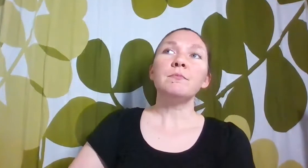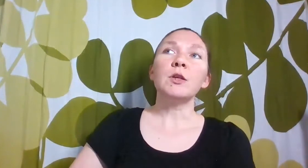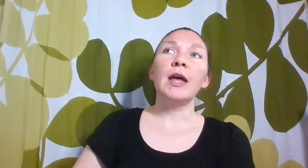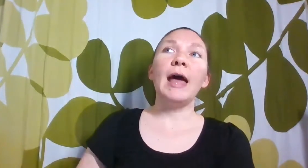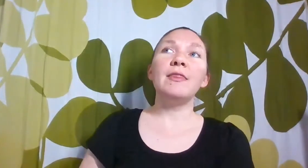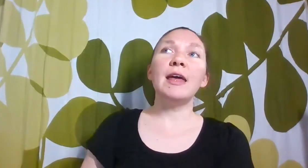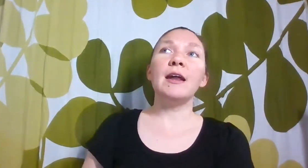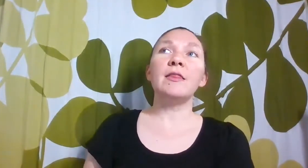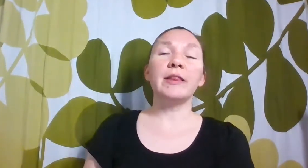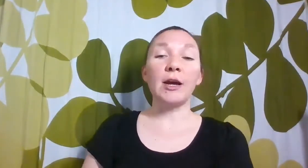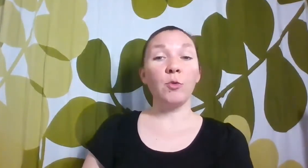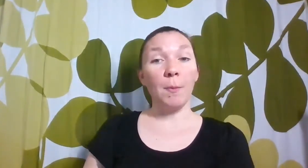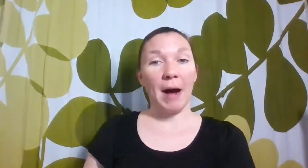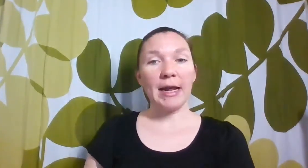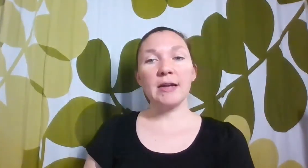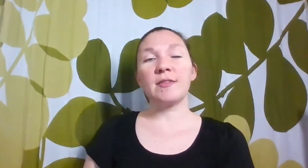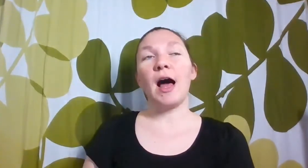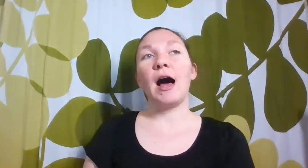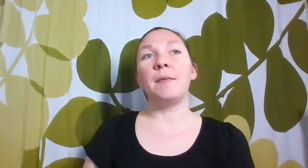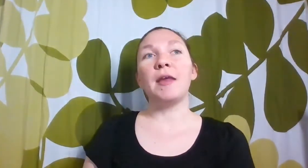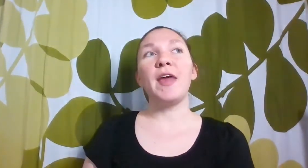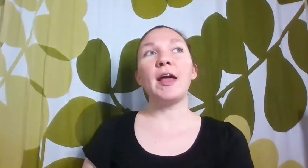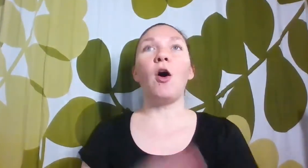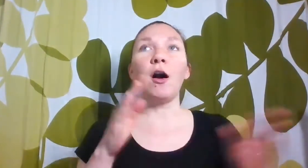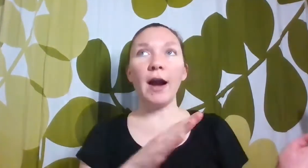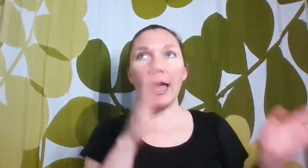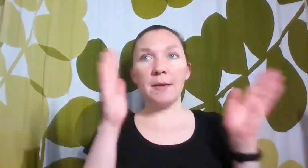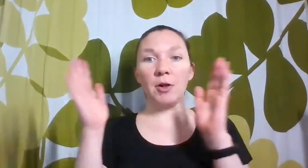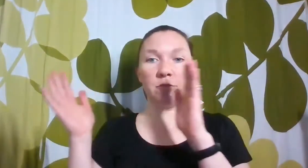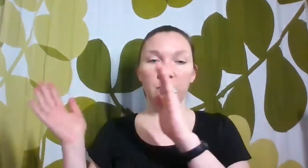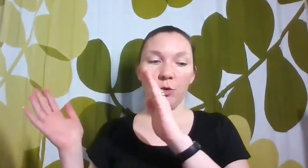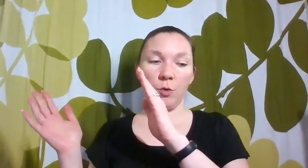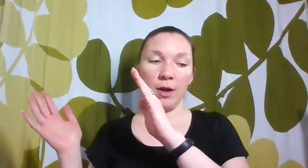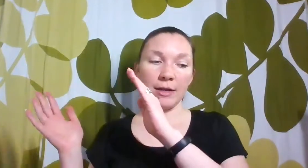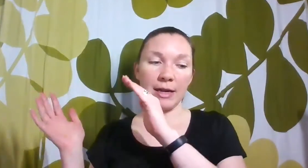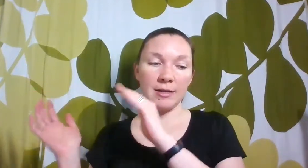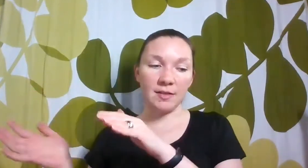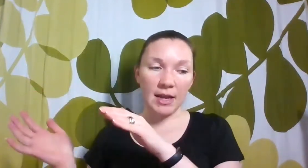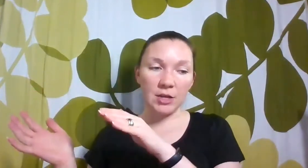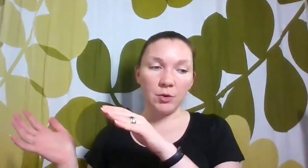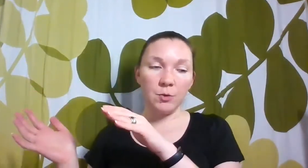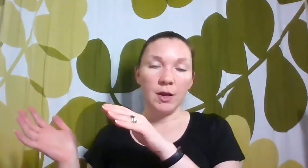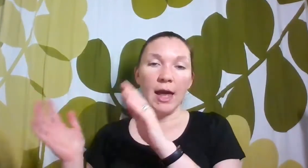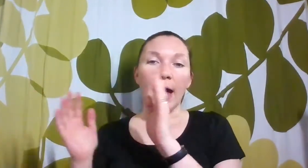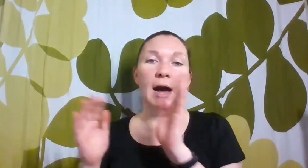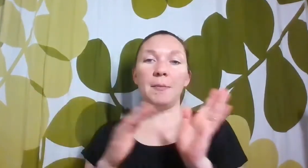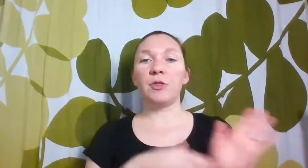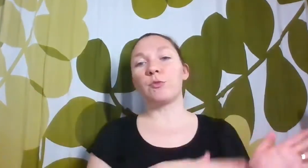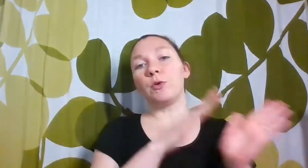And then the Lego robotics, they are able to continue through